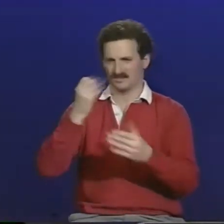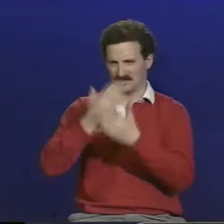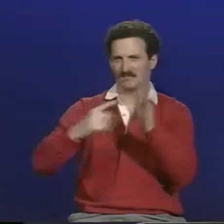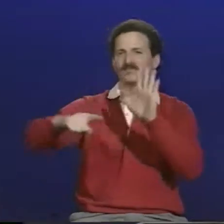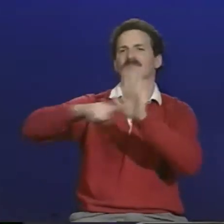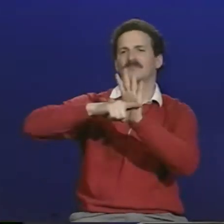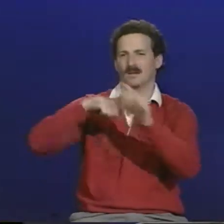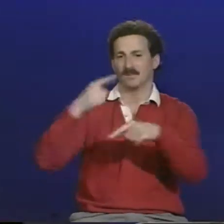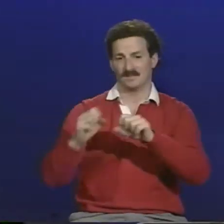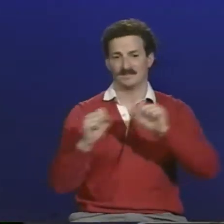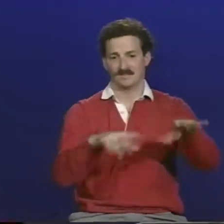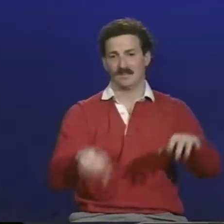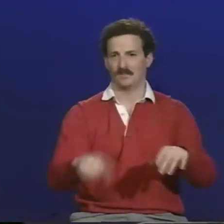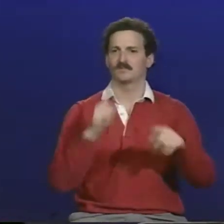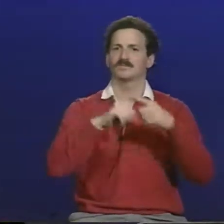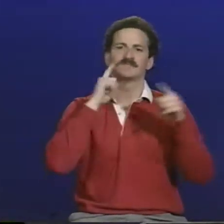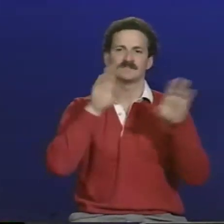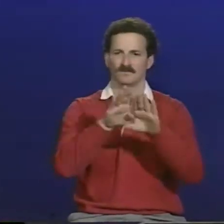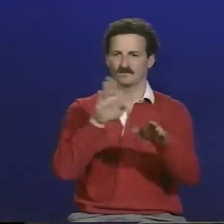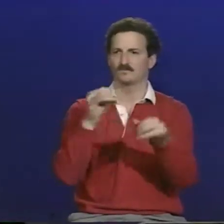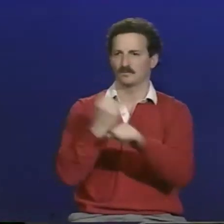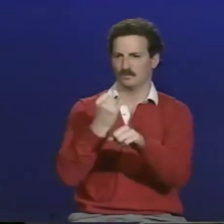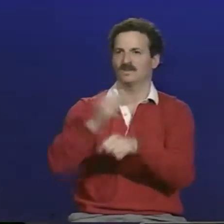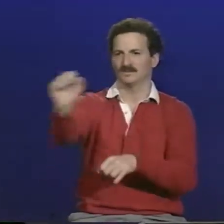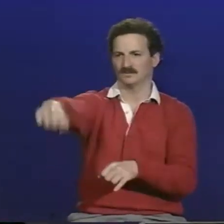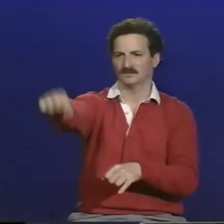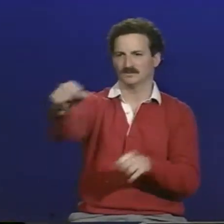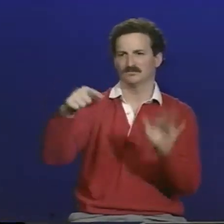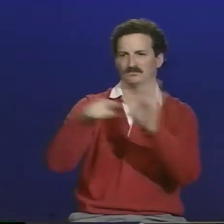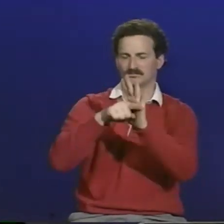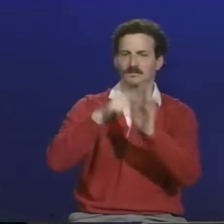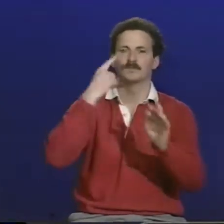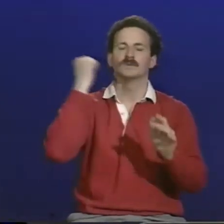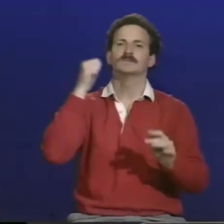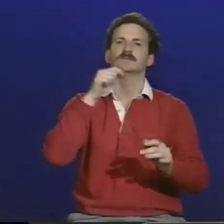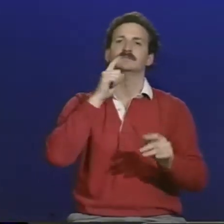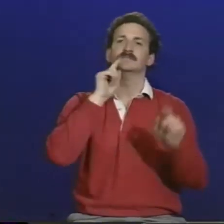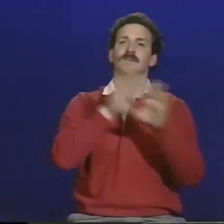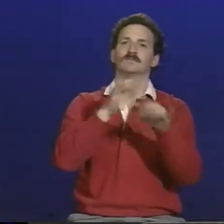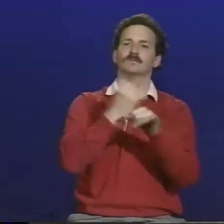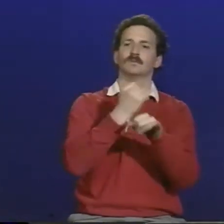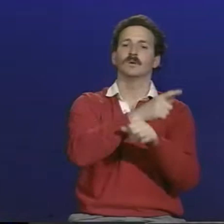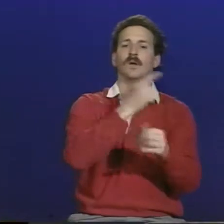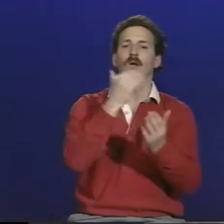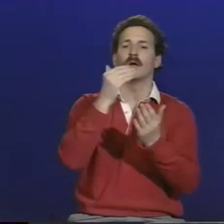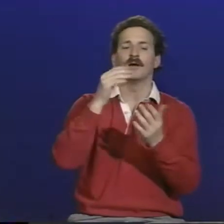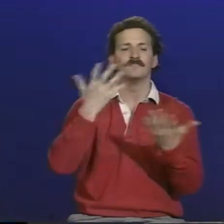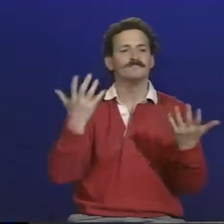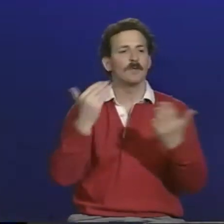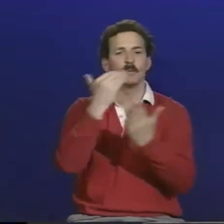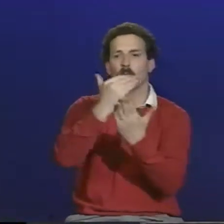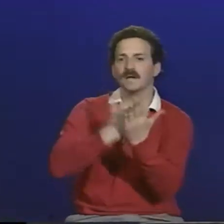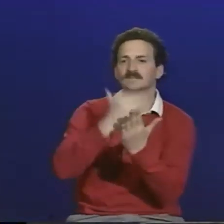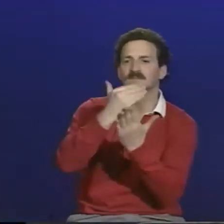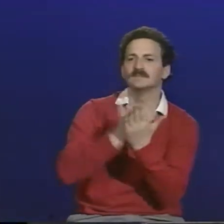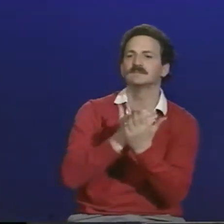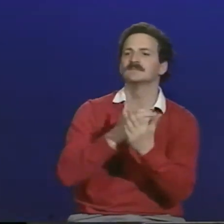program. I just cannot do that. I know that there's a downside to putting them into a school for the deaf. I know